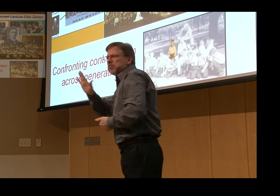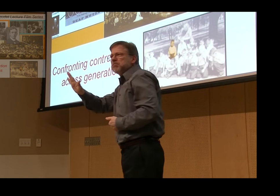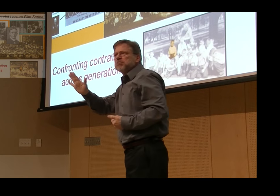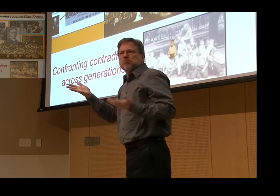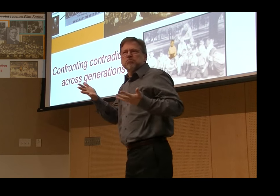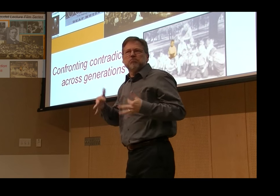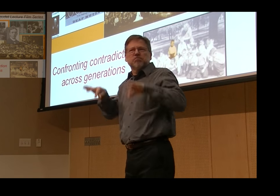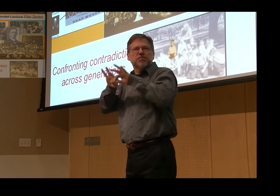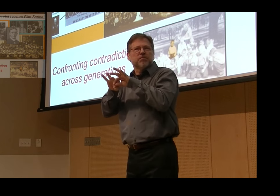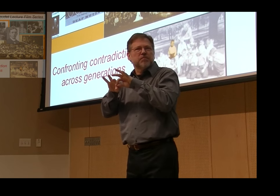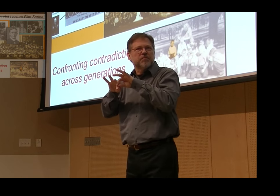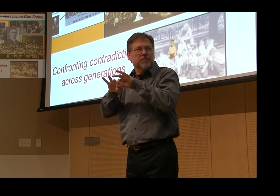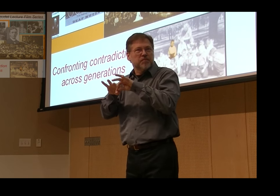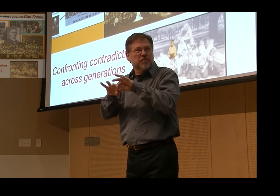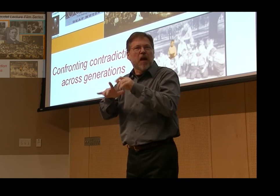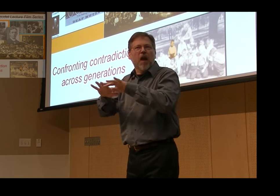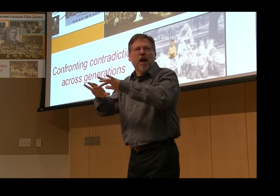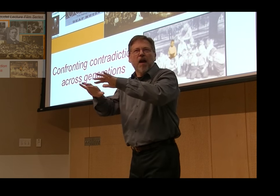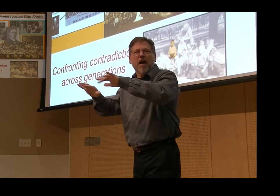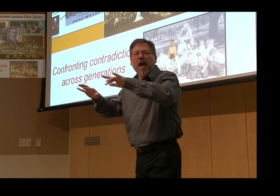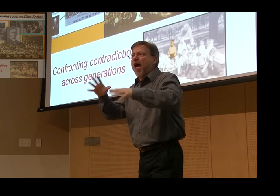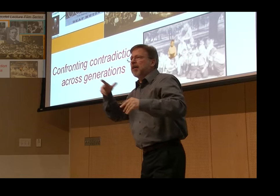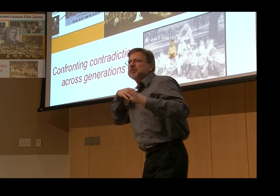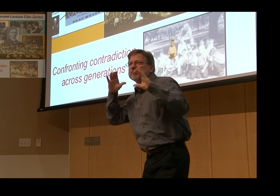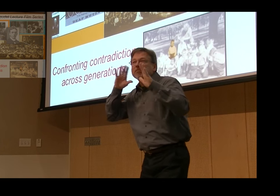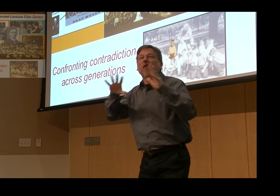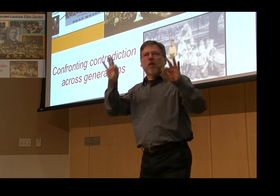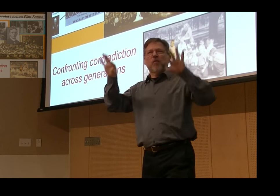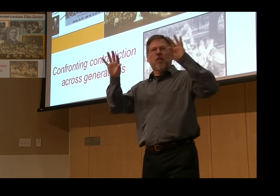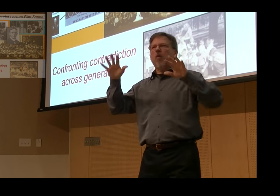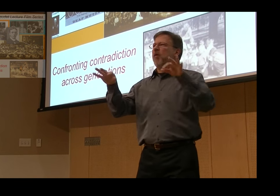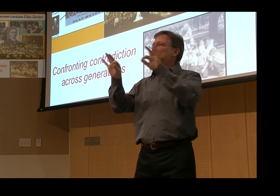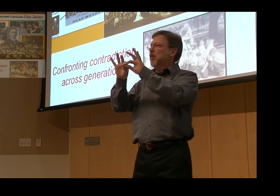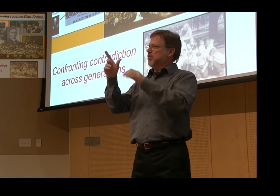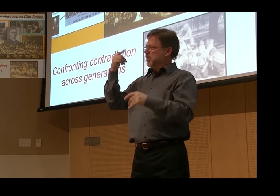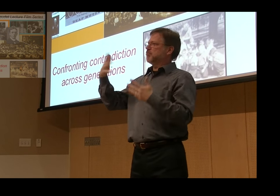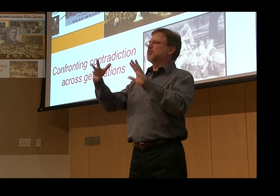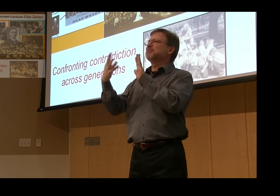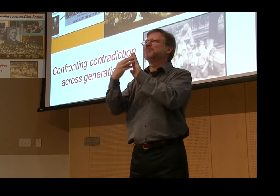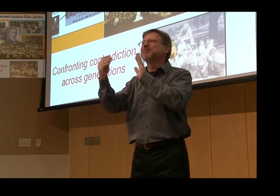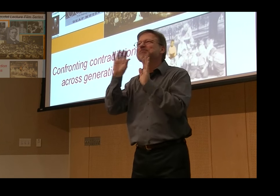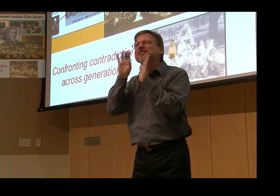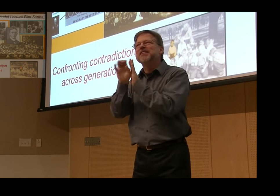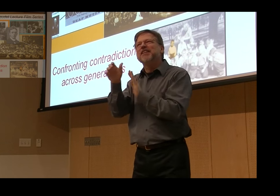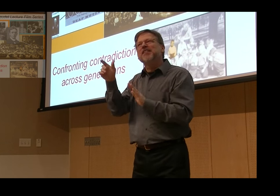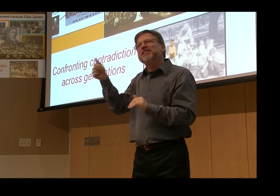in selecting these signers that they were going to put on film and the qualifications,